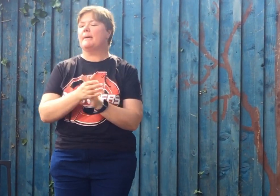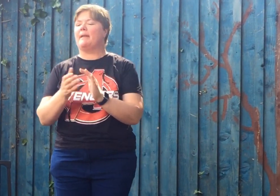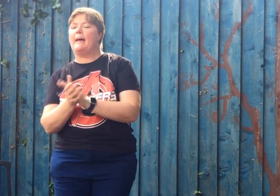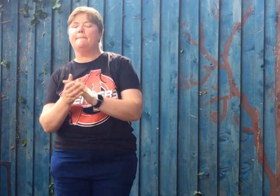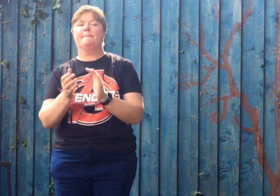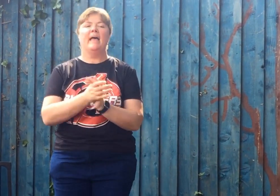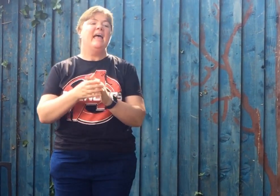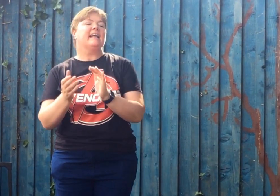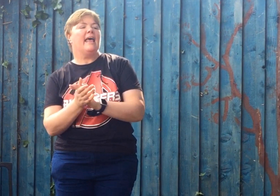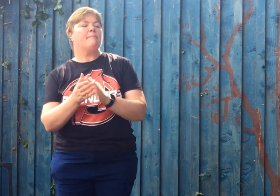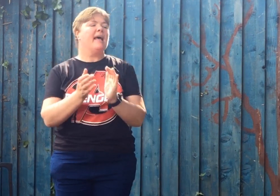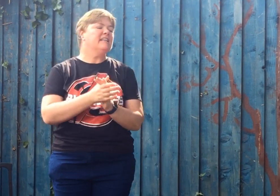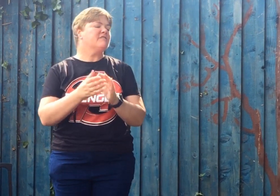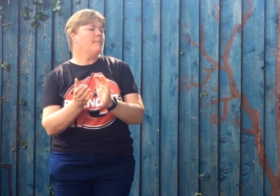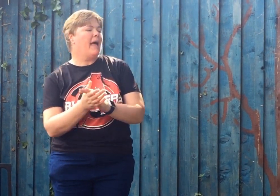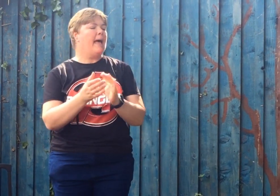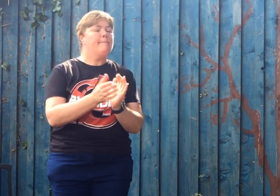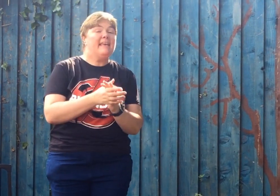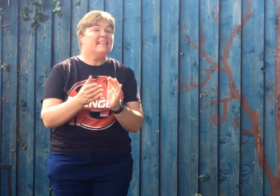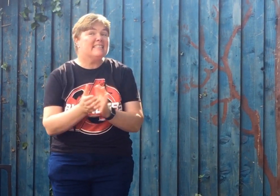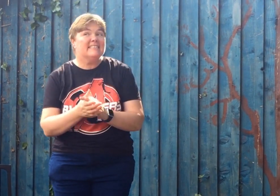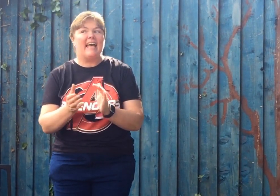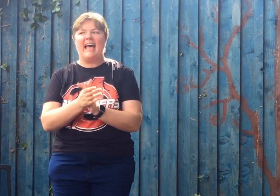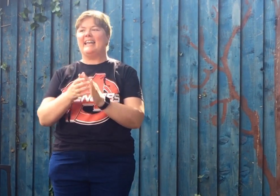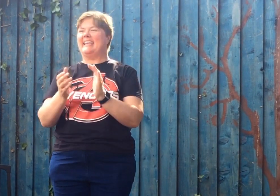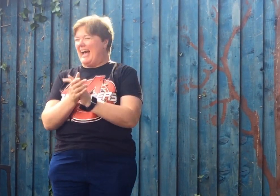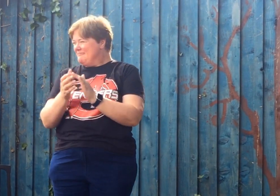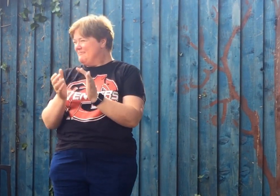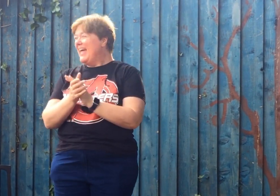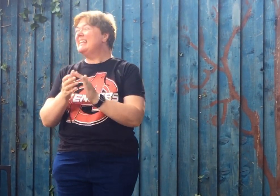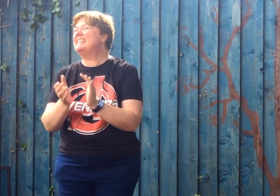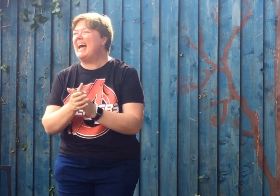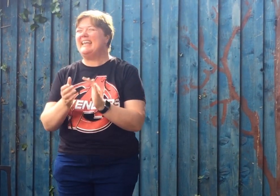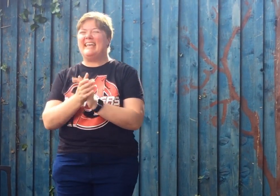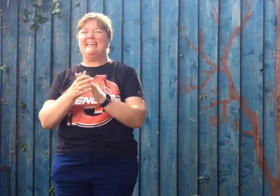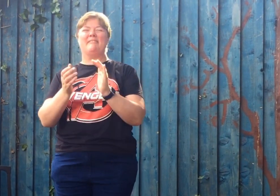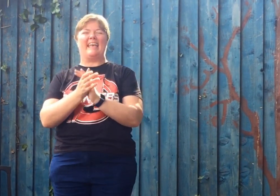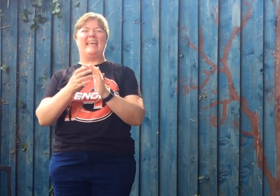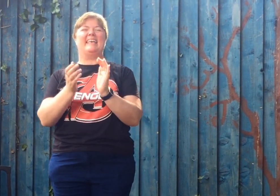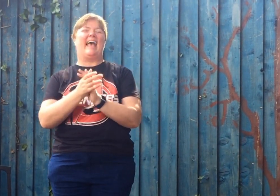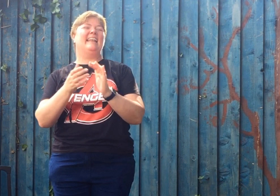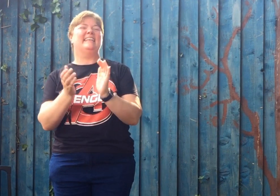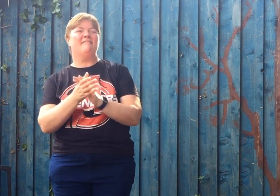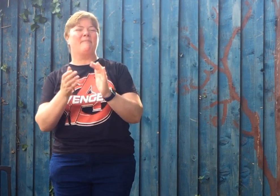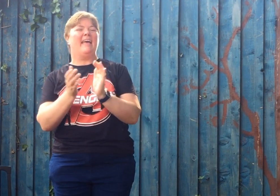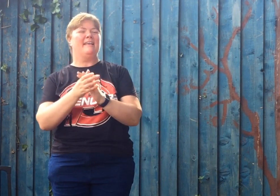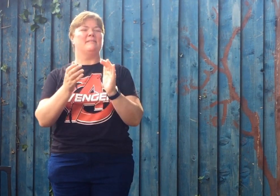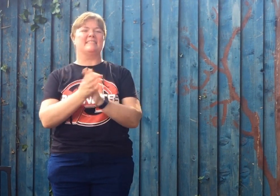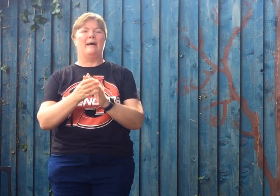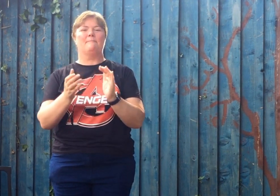baby some.